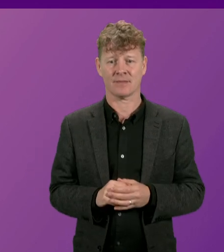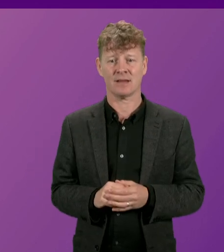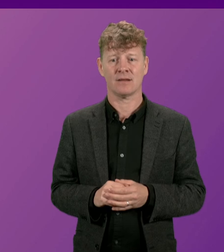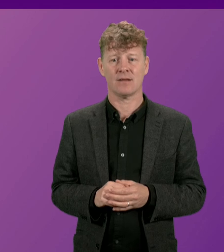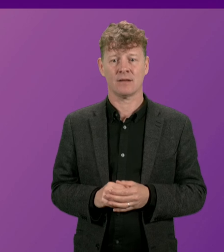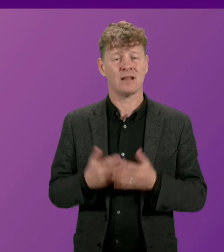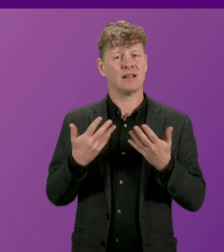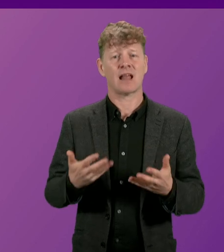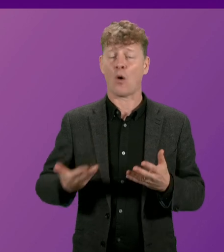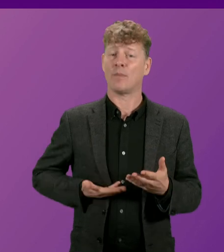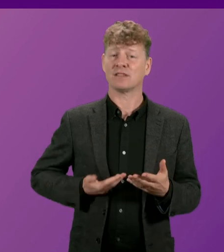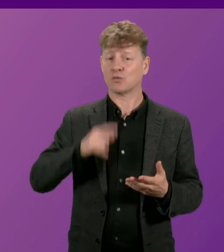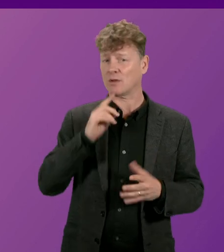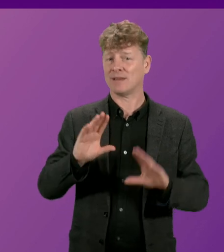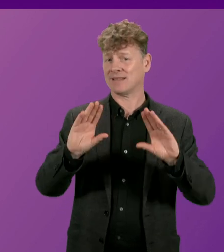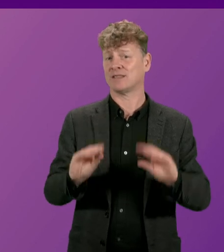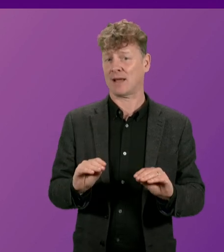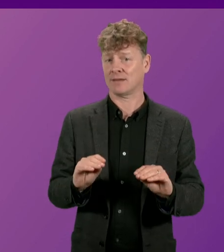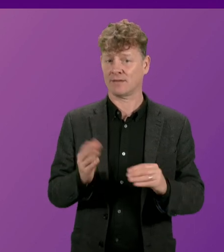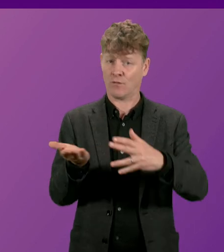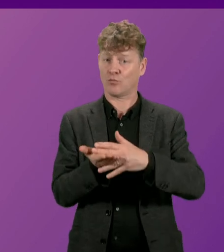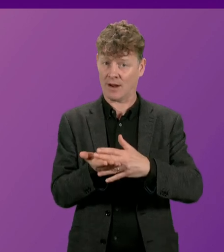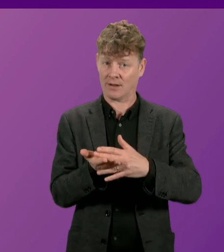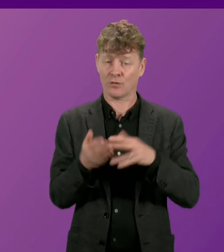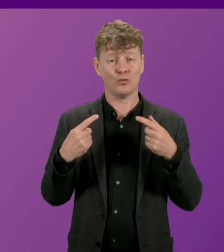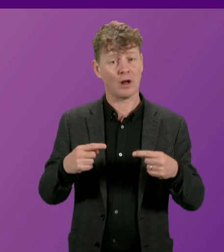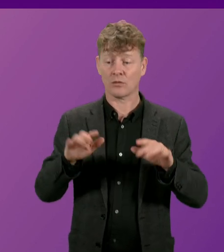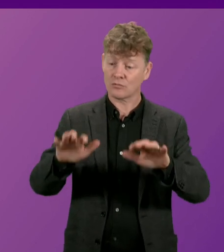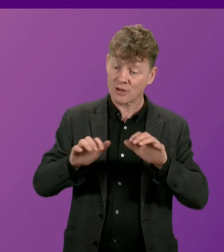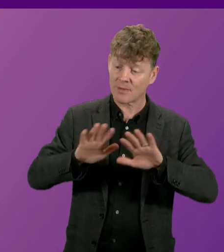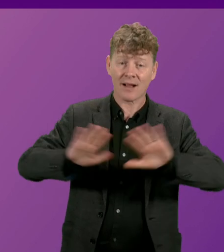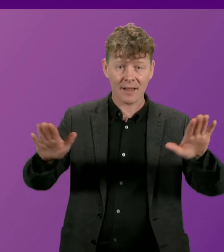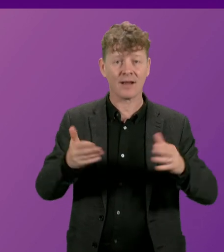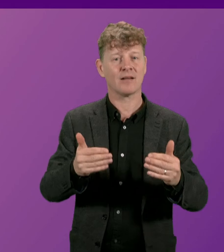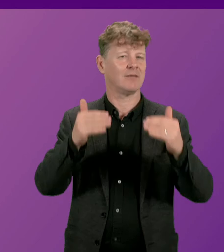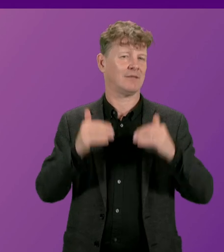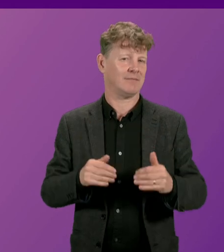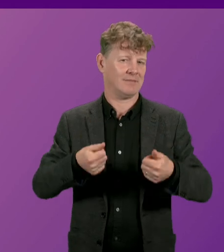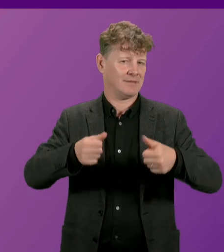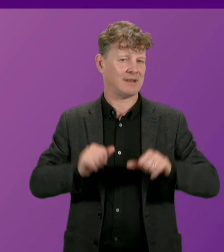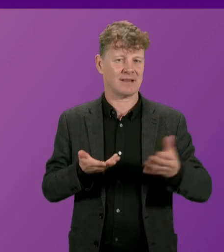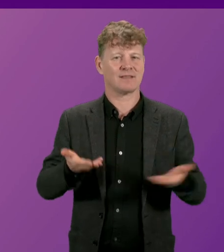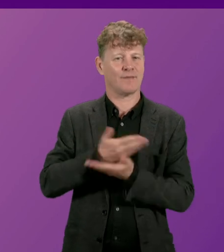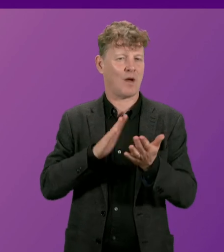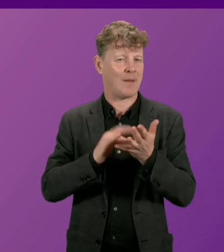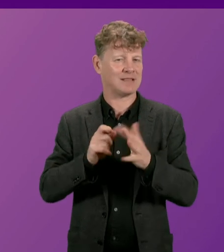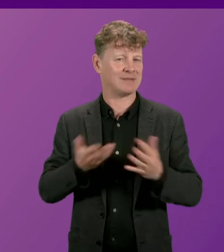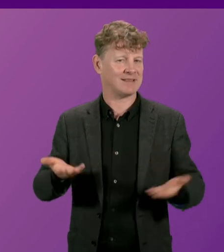suspend business for a break to enable the chamber and the gallery to clear before we move on to members' business.